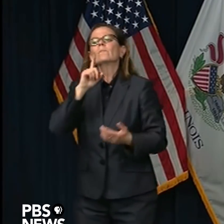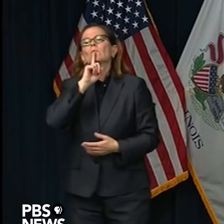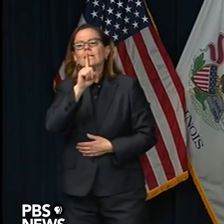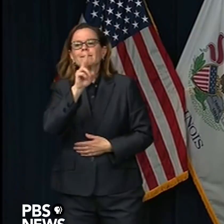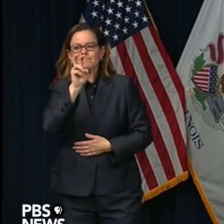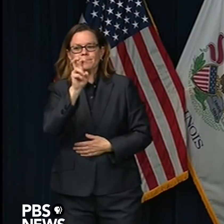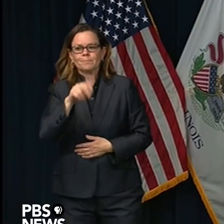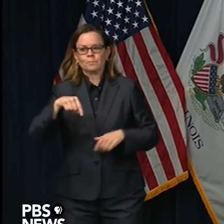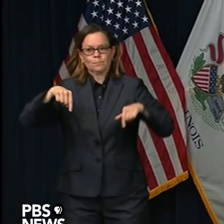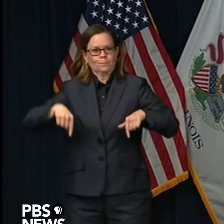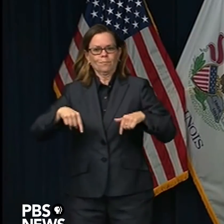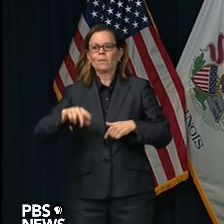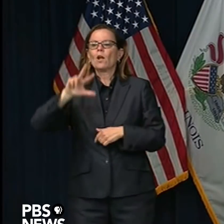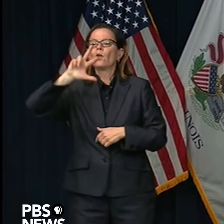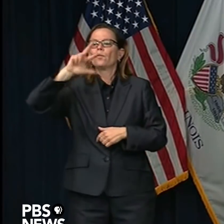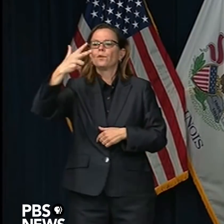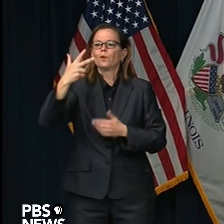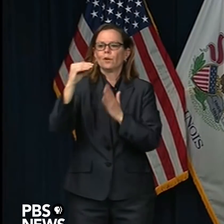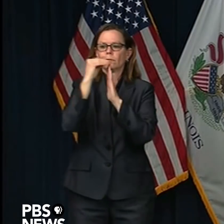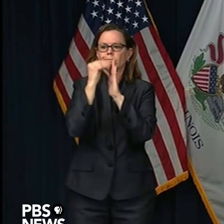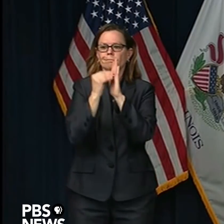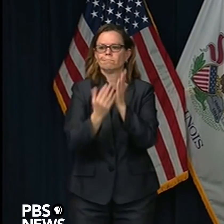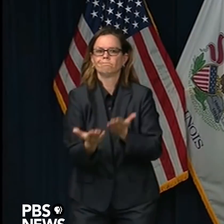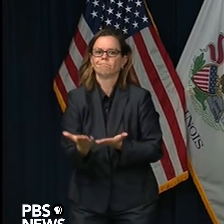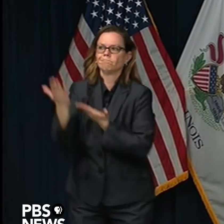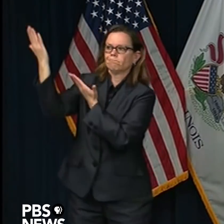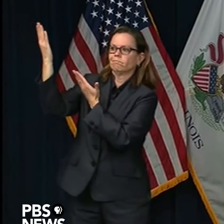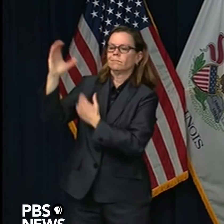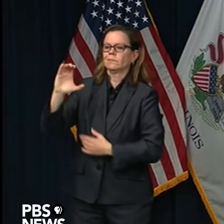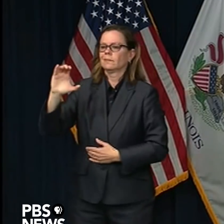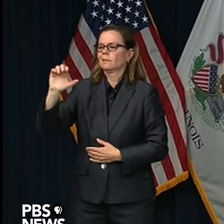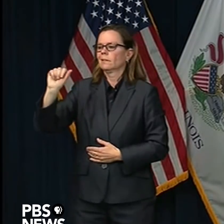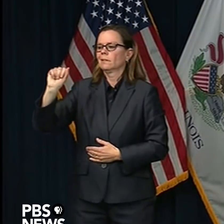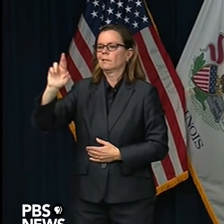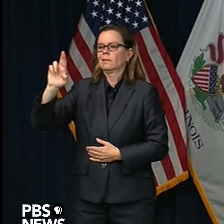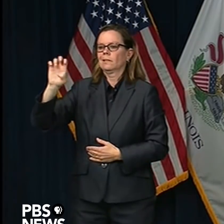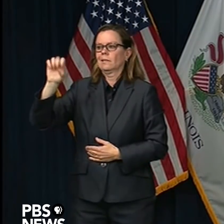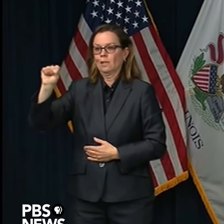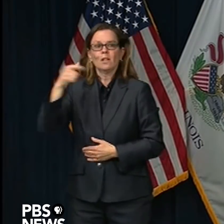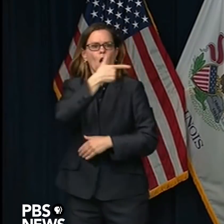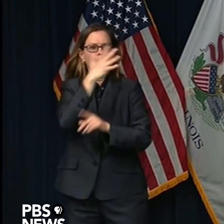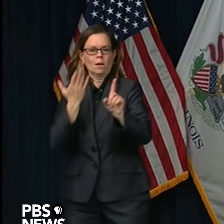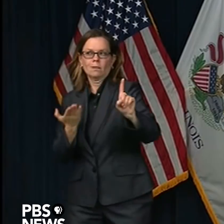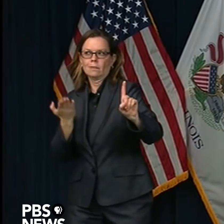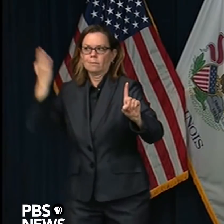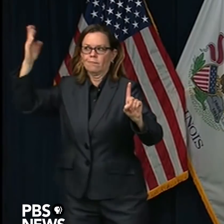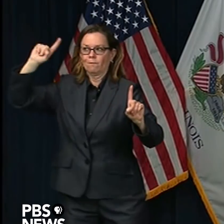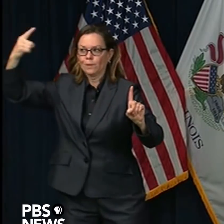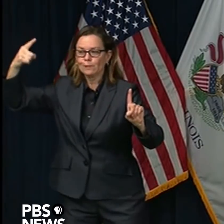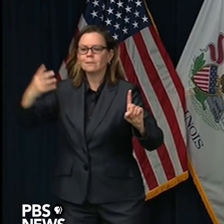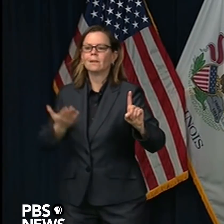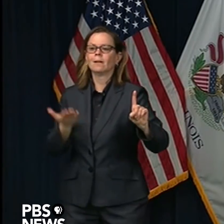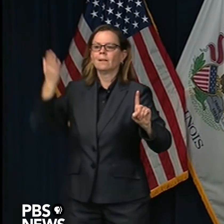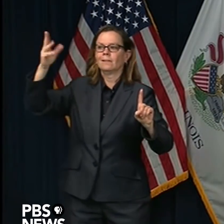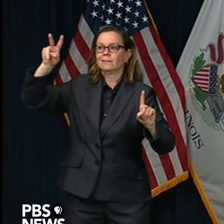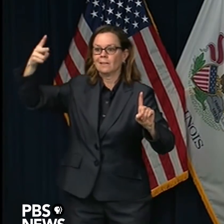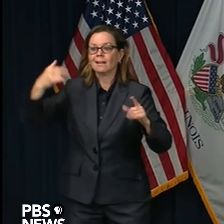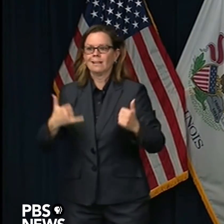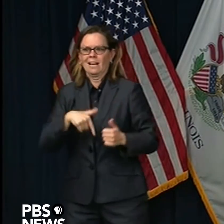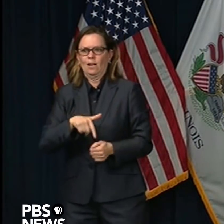was named the CARES Act, but it was actually the third in a series. That bill had about $2.9 billion